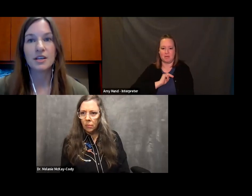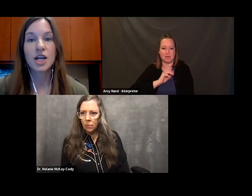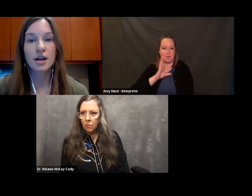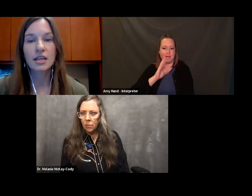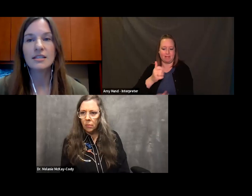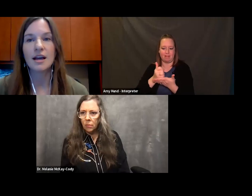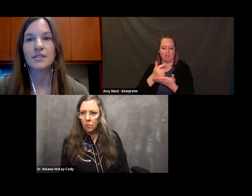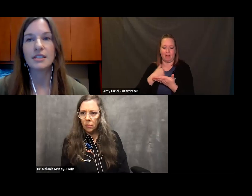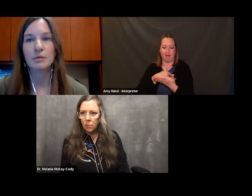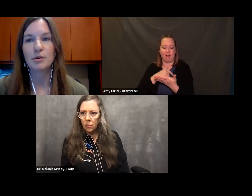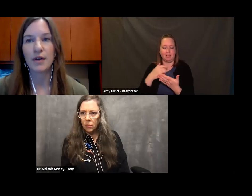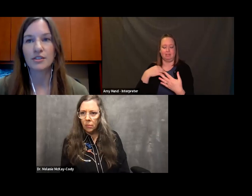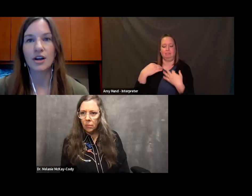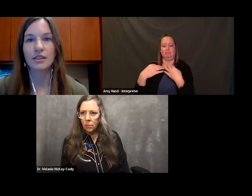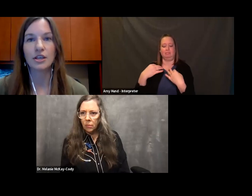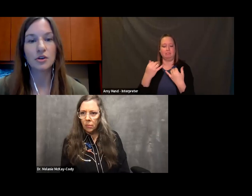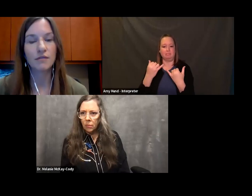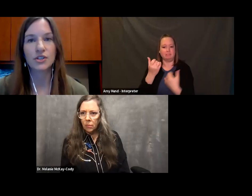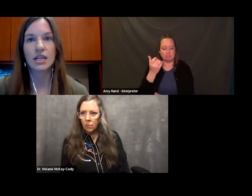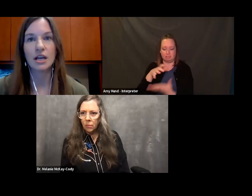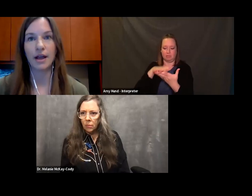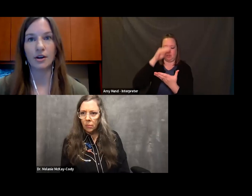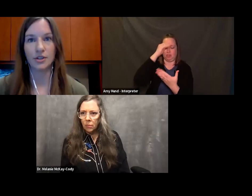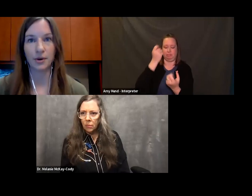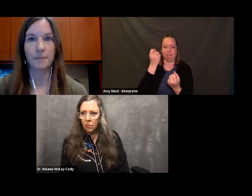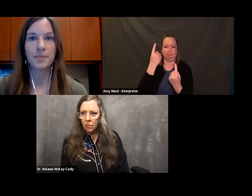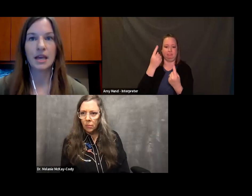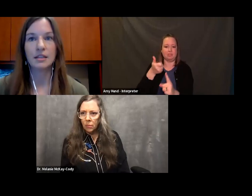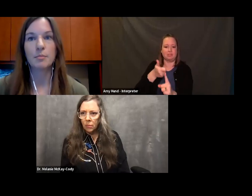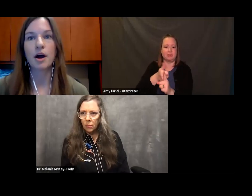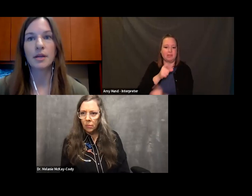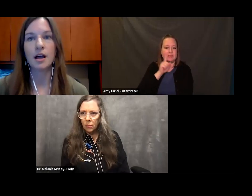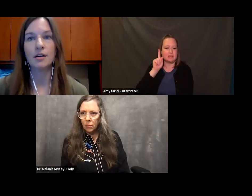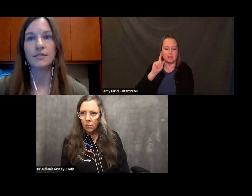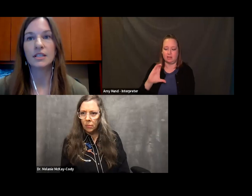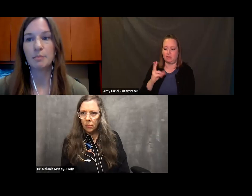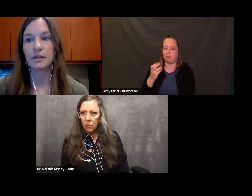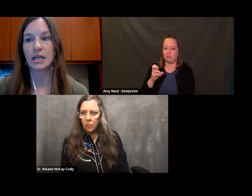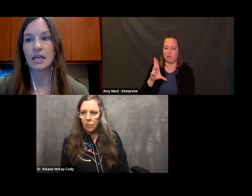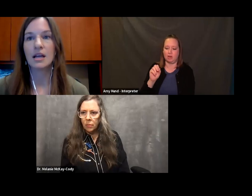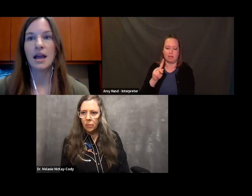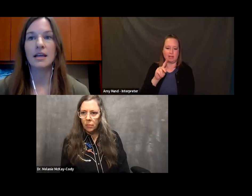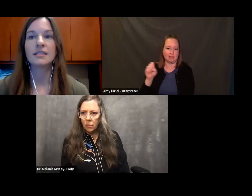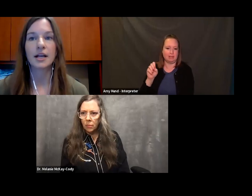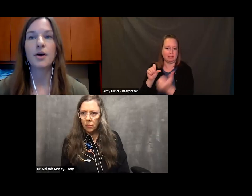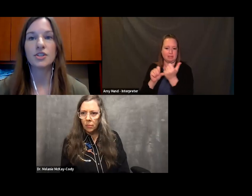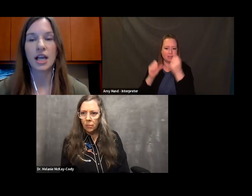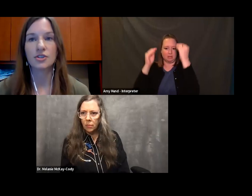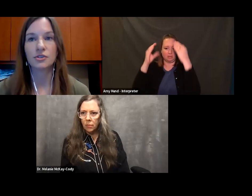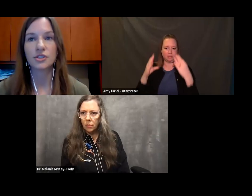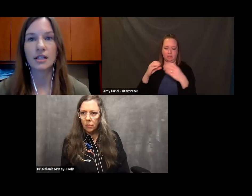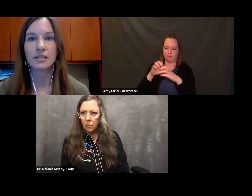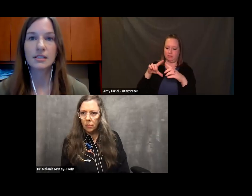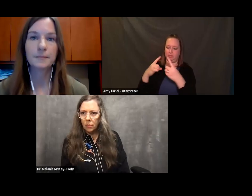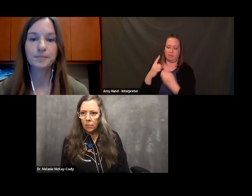is a Cherokee Death Assistant Professor at the University of Arizona in the Department of Disability and Psycho